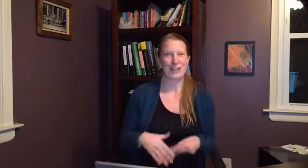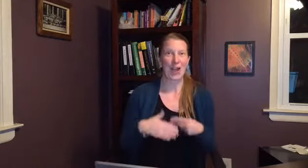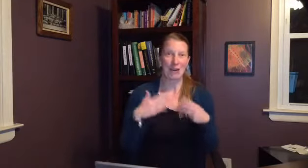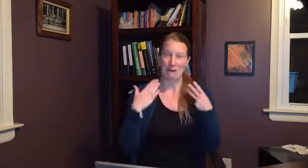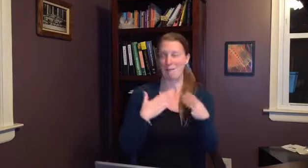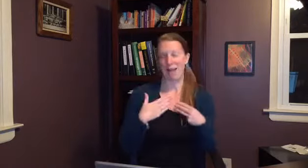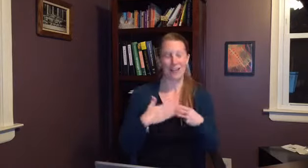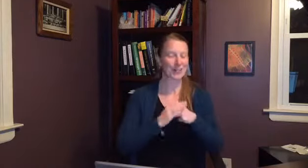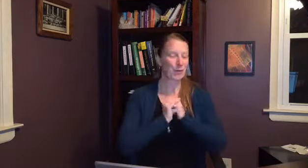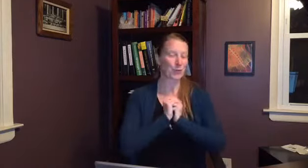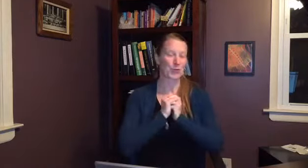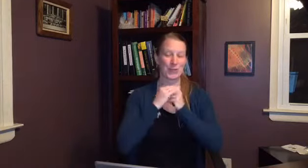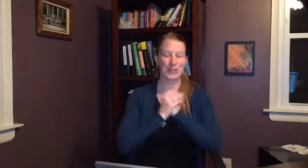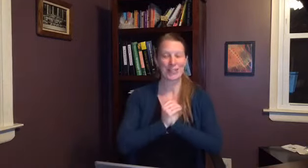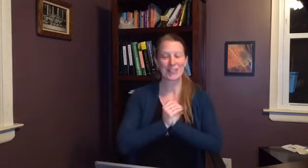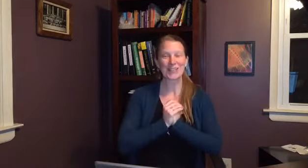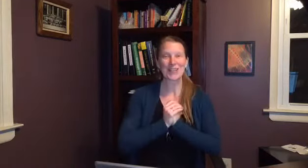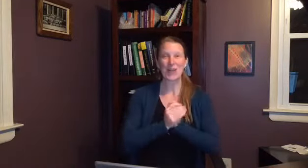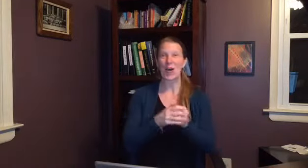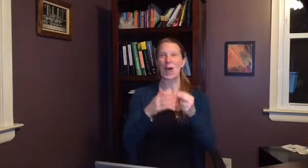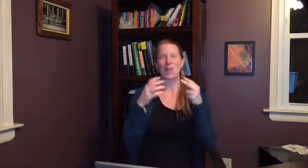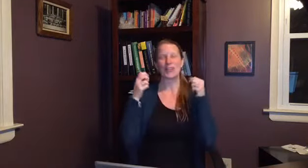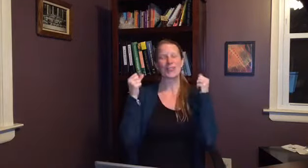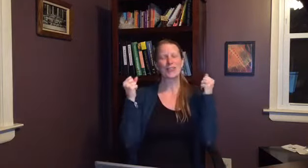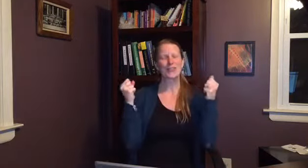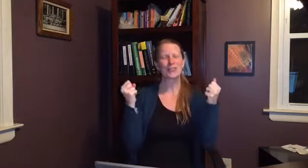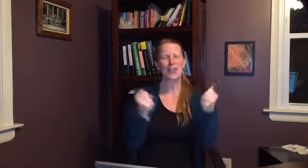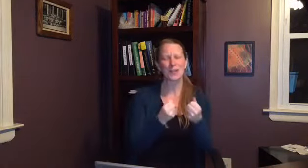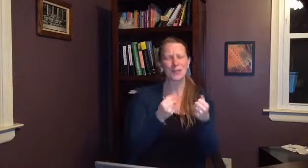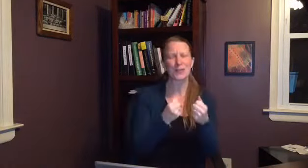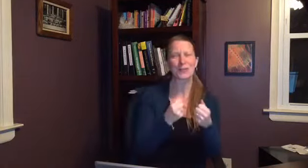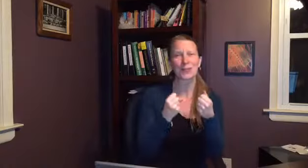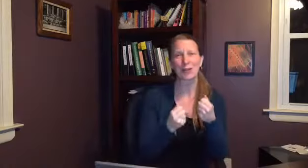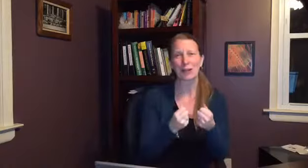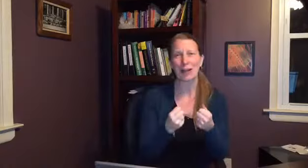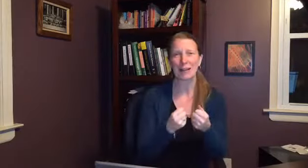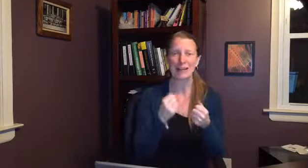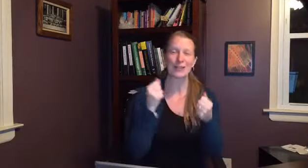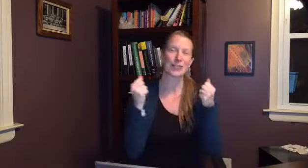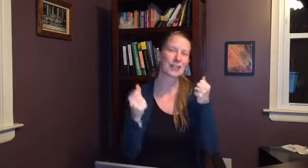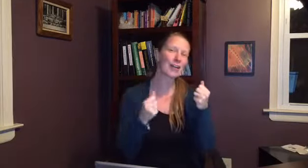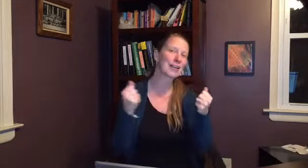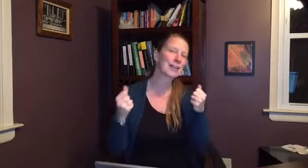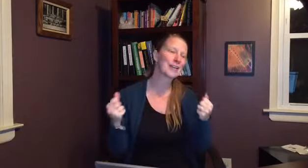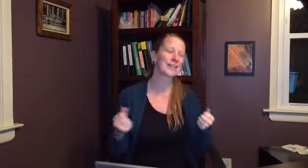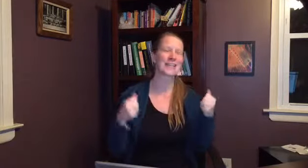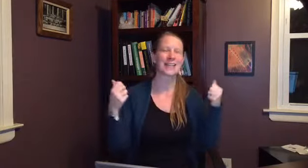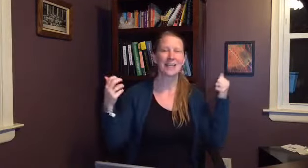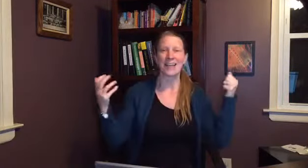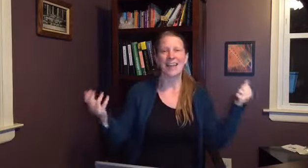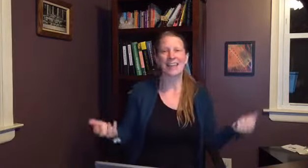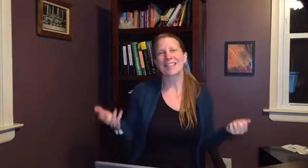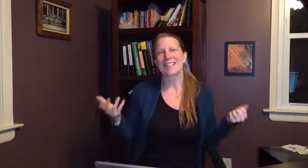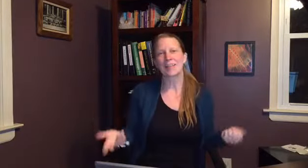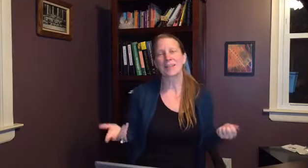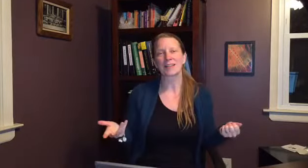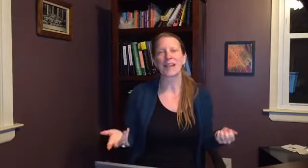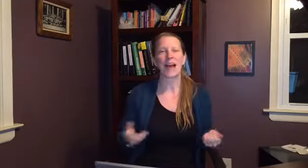grandma has a cold sore and she doesn't know and she just loves her little grandkid and she's hugging and kissing and that's typically how